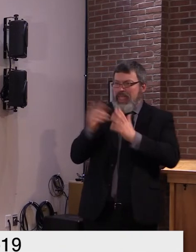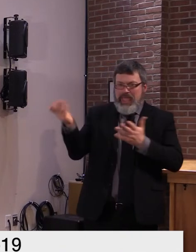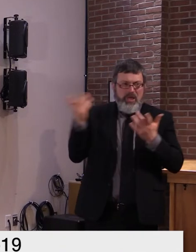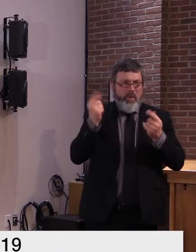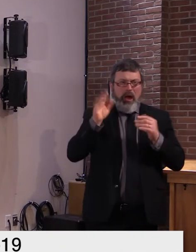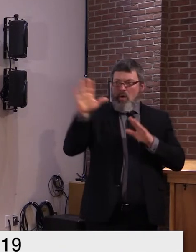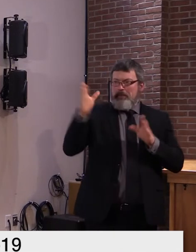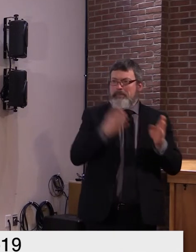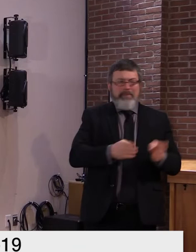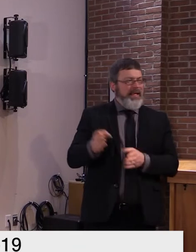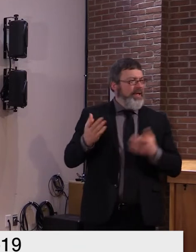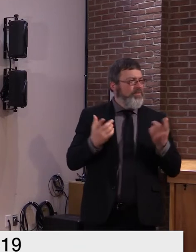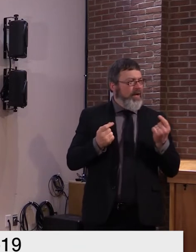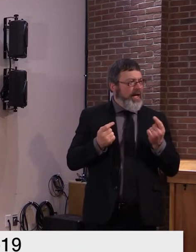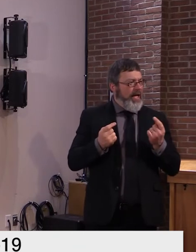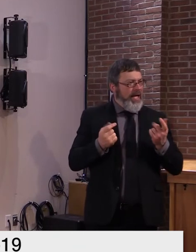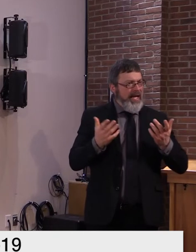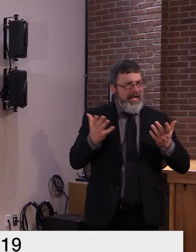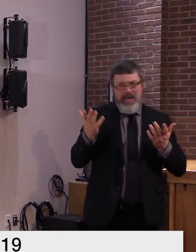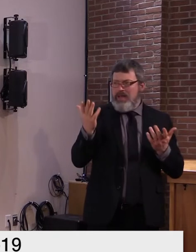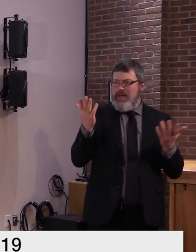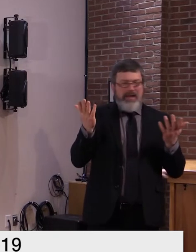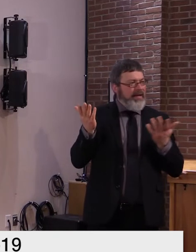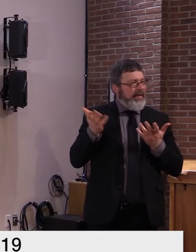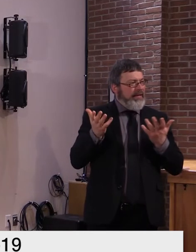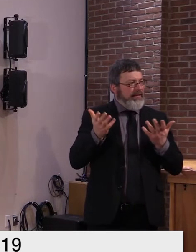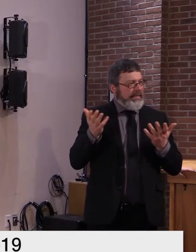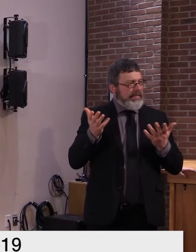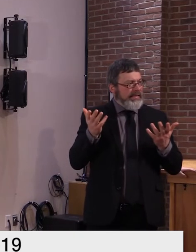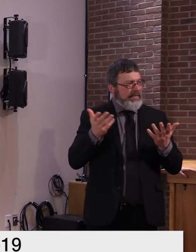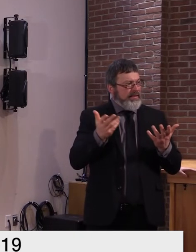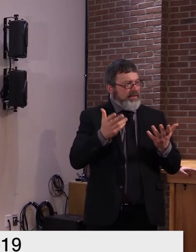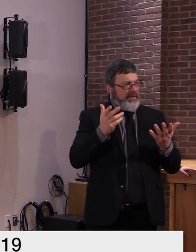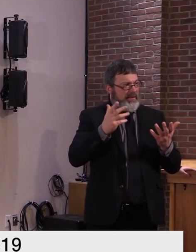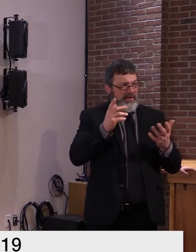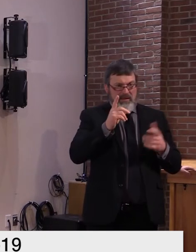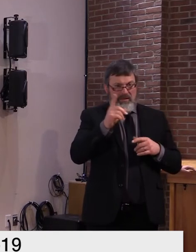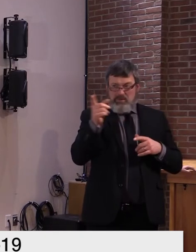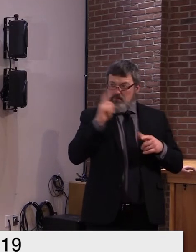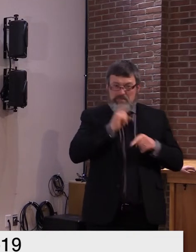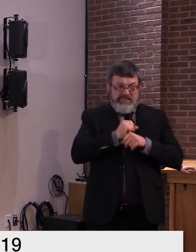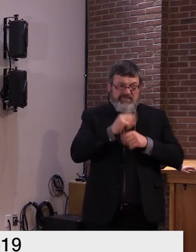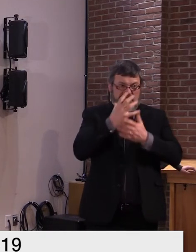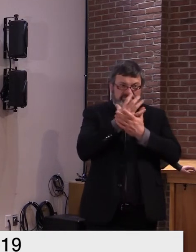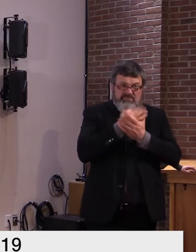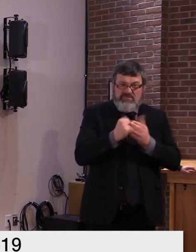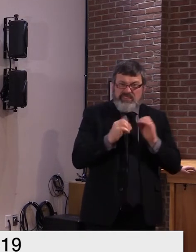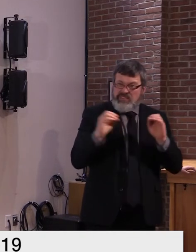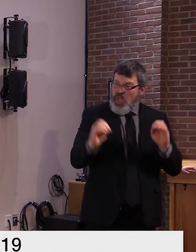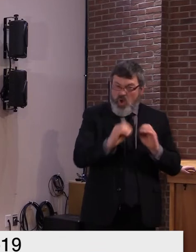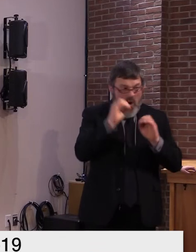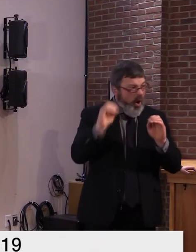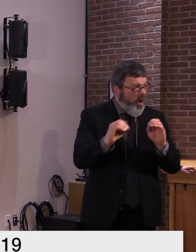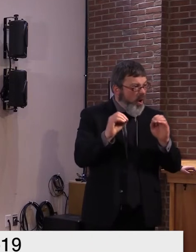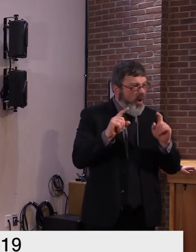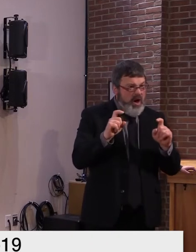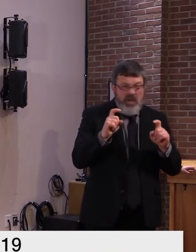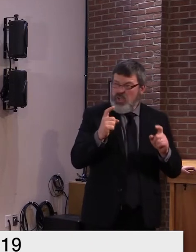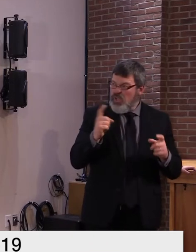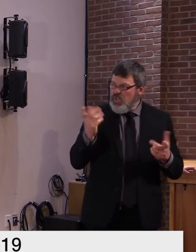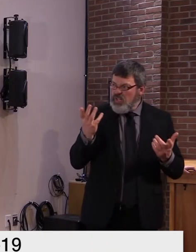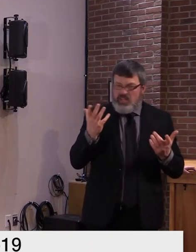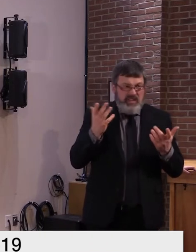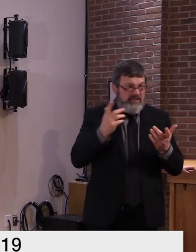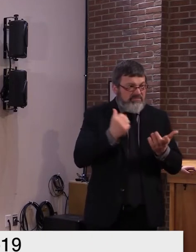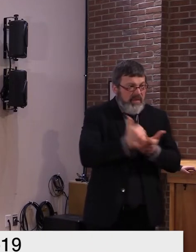proposal in front of the joint fiscal committee there wasn't anything set aside specifically for that yeah my my biggest concern at this point is ui